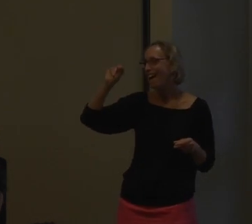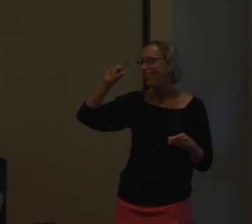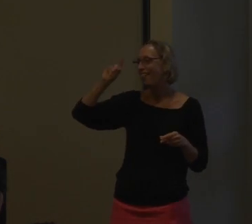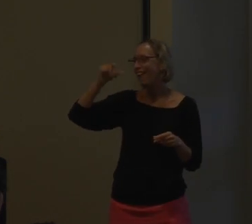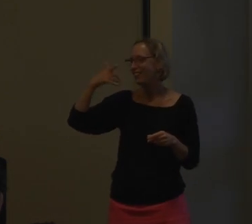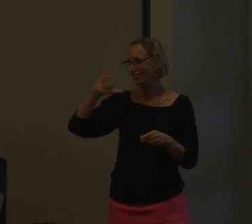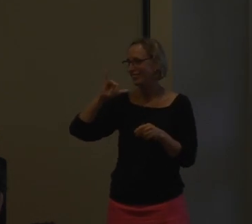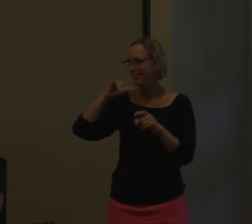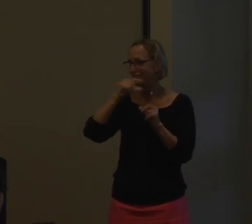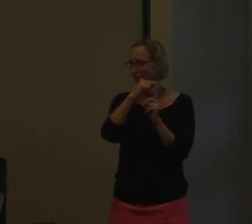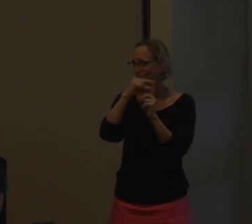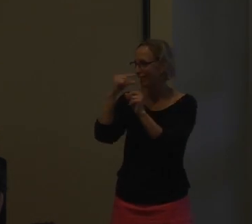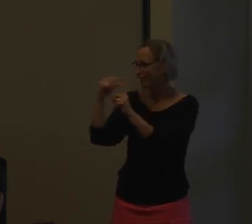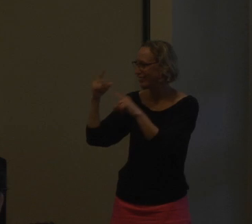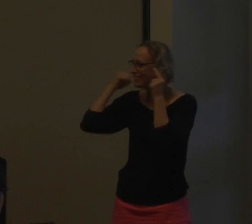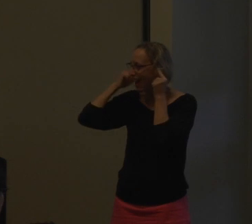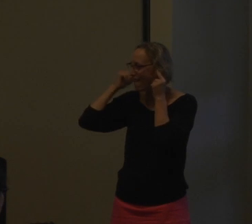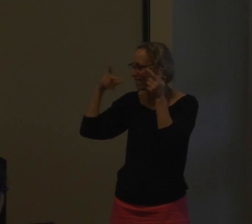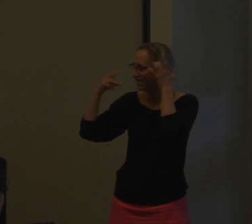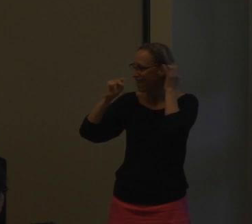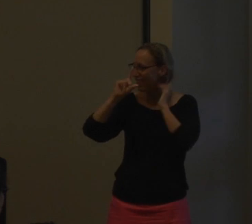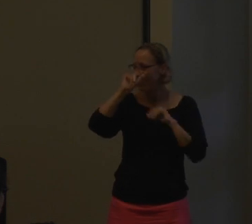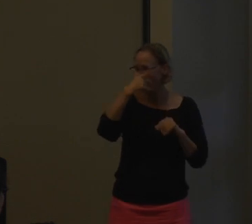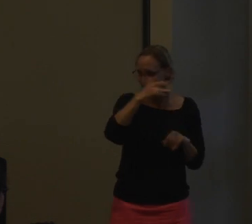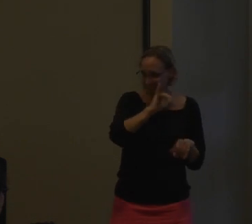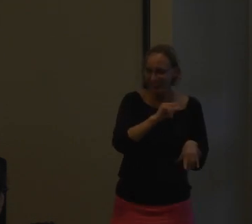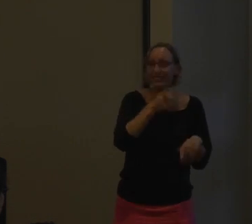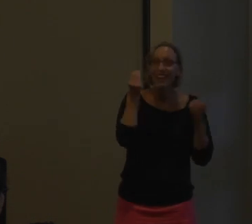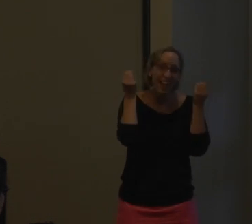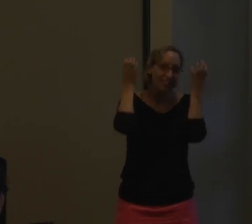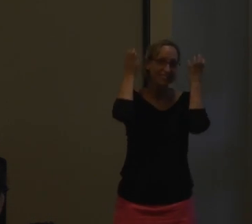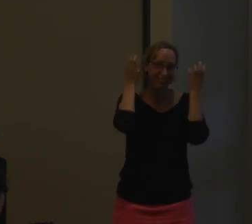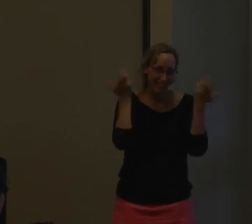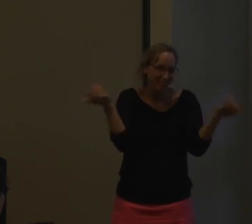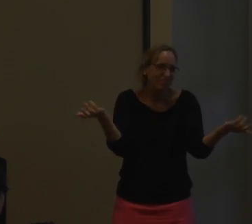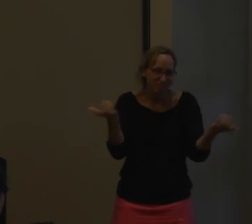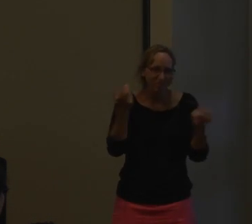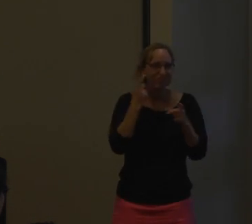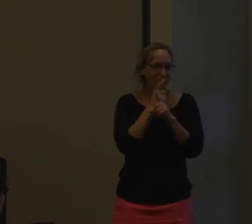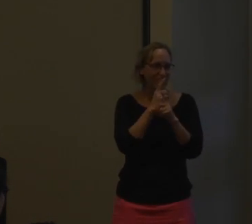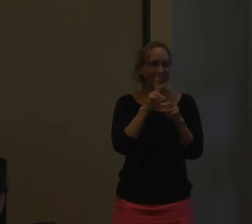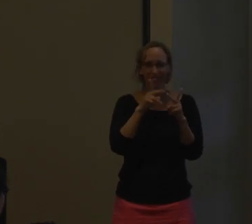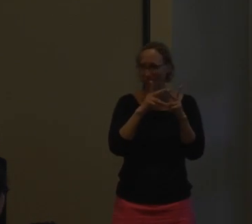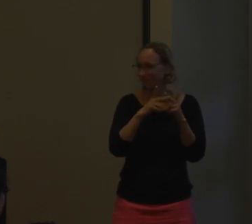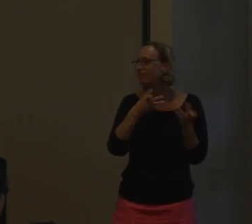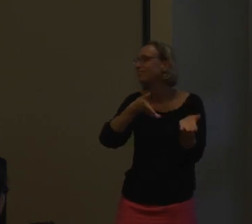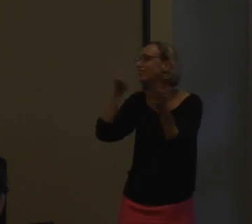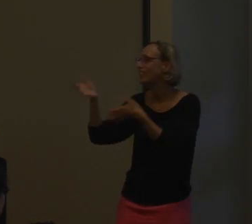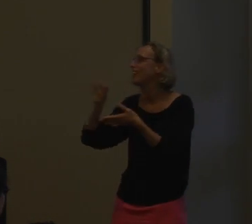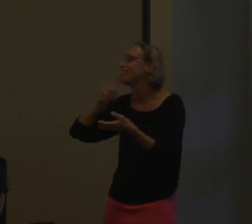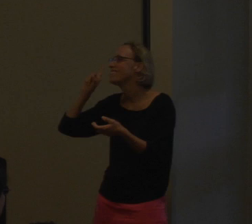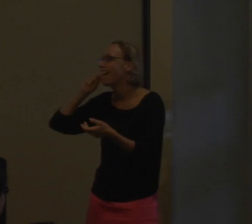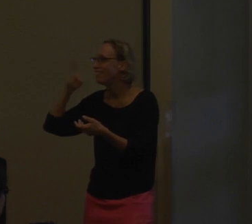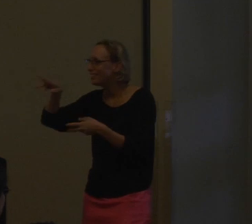And the phonology with the words, the sounds, were activated in the right places.